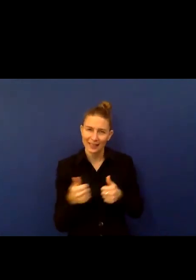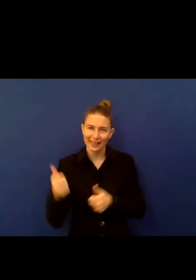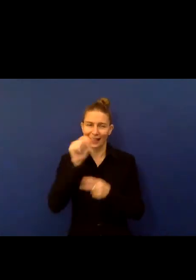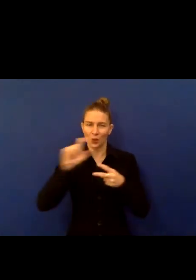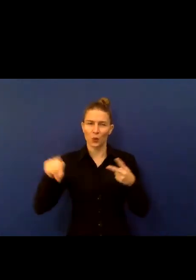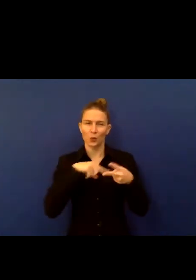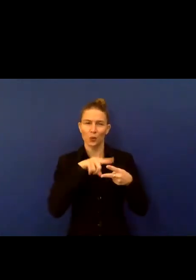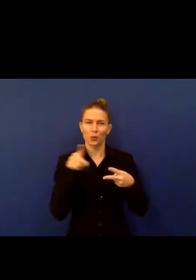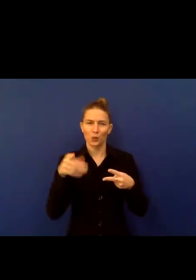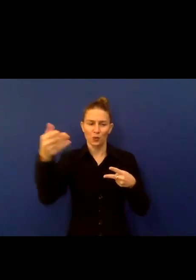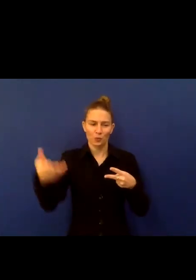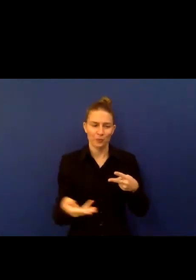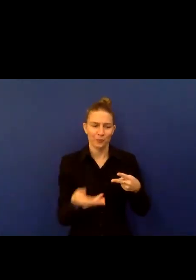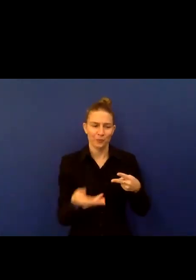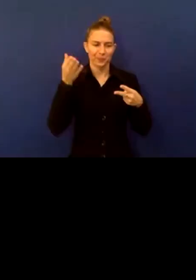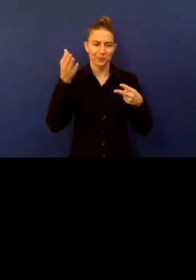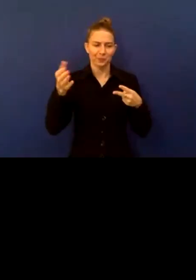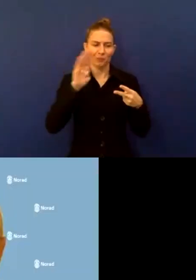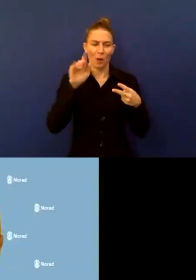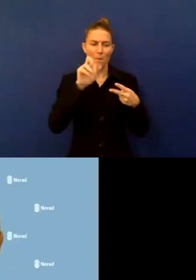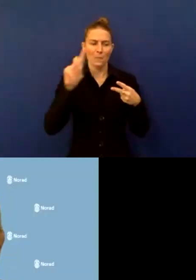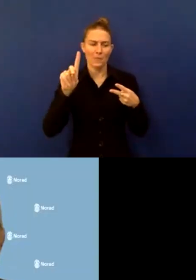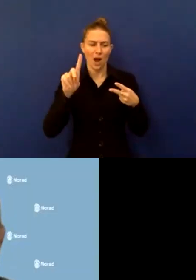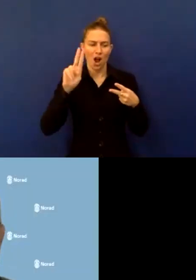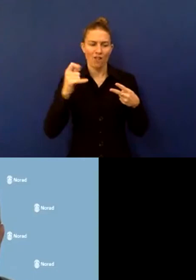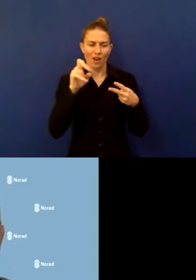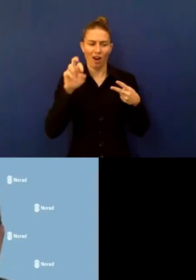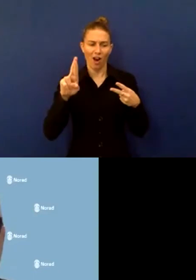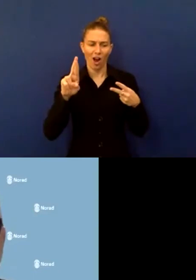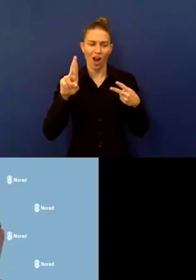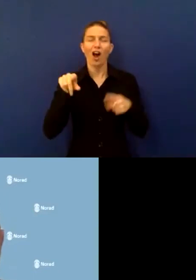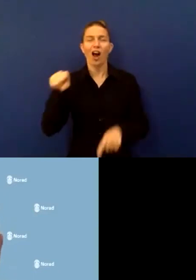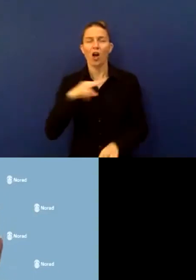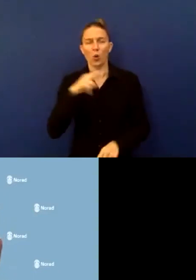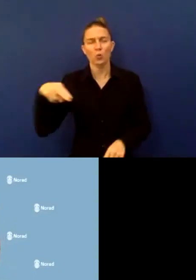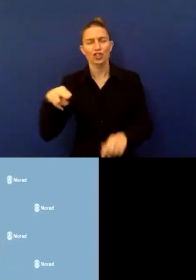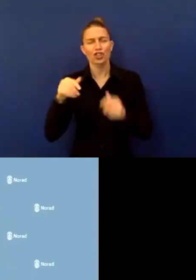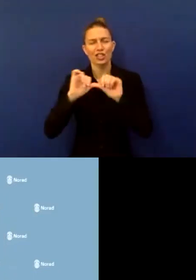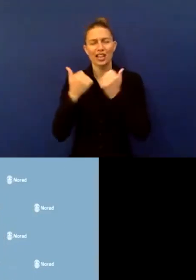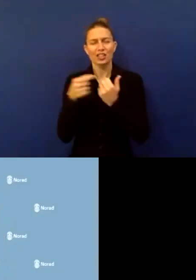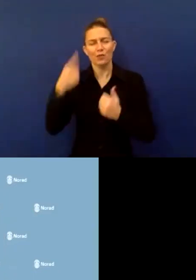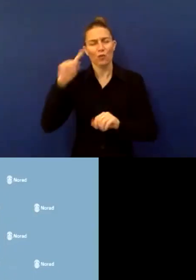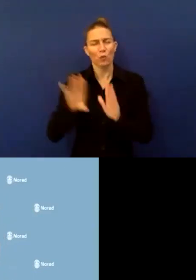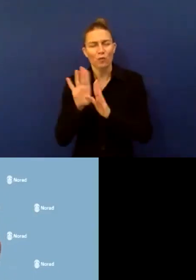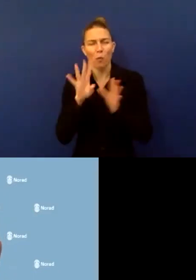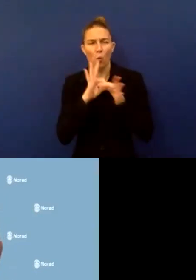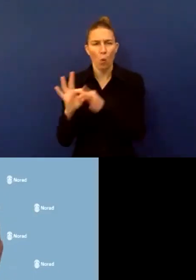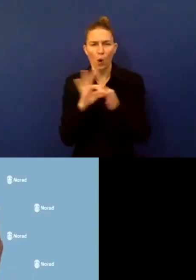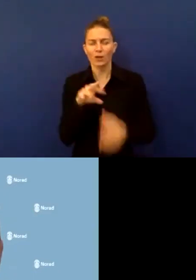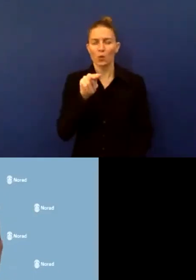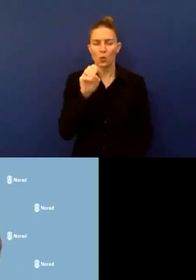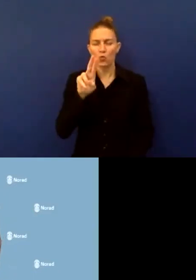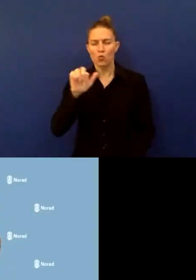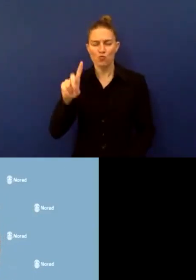Borgvega Solliel, Director General of the Norwegian Agency for Development Cooperation, or NORAD.